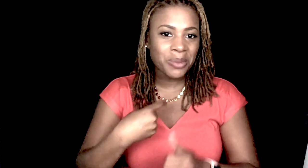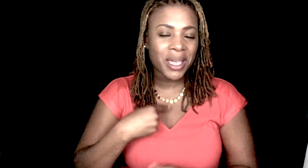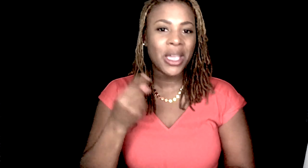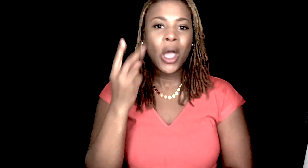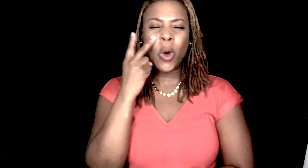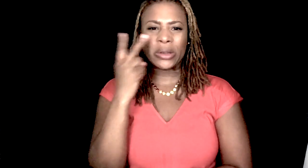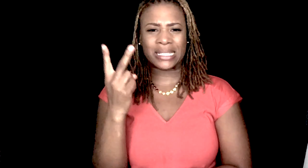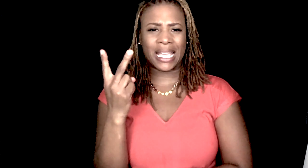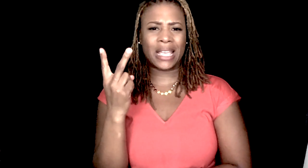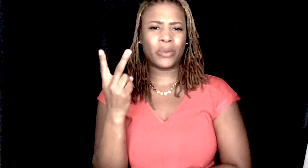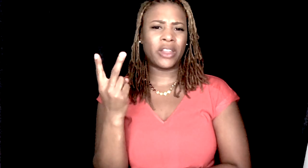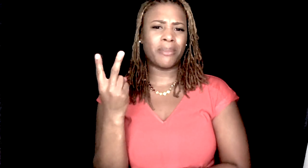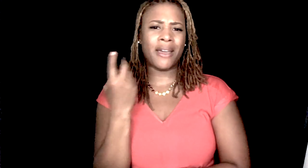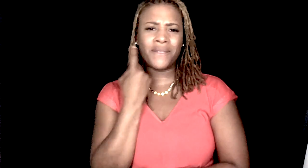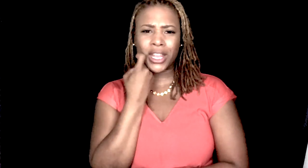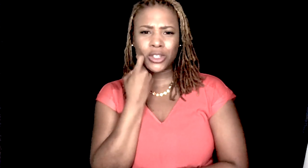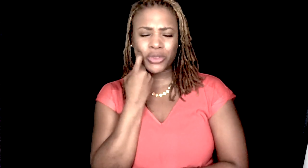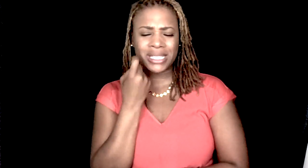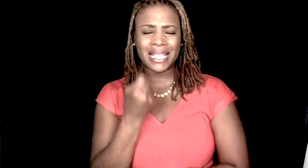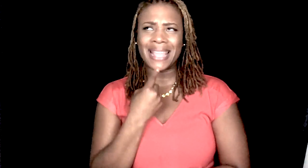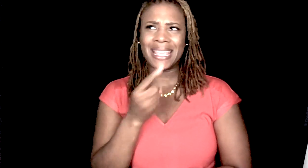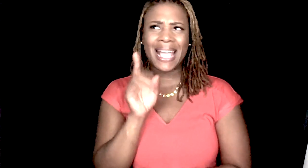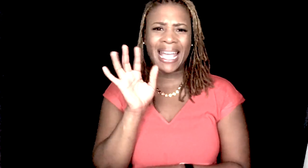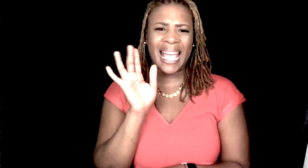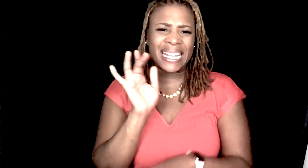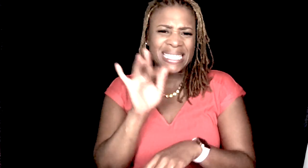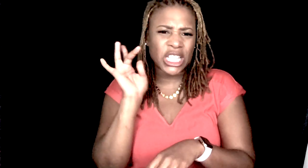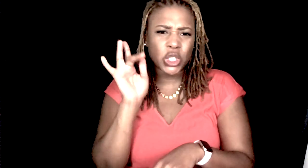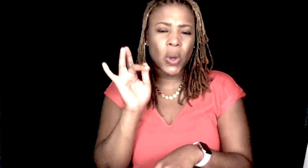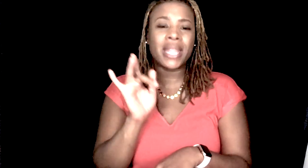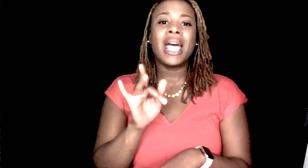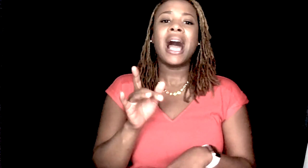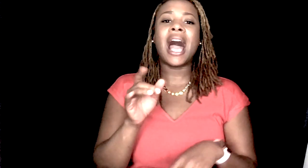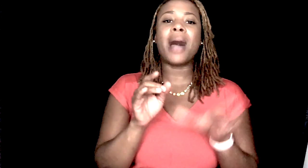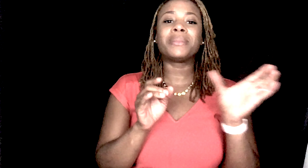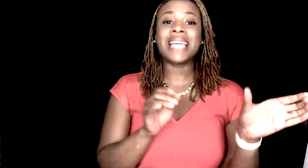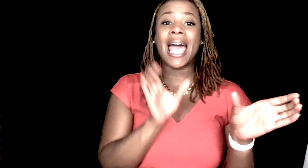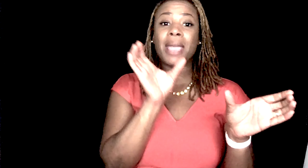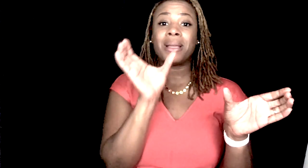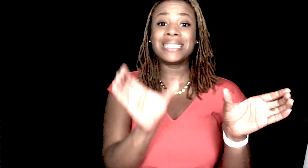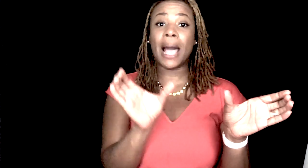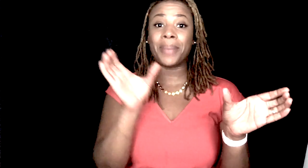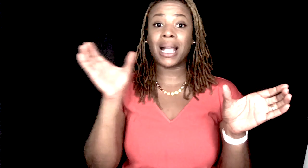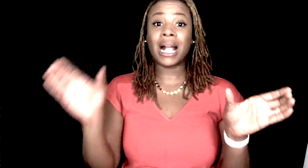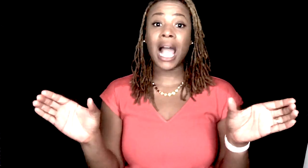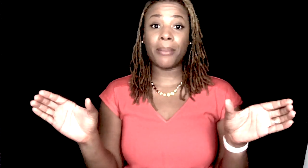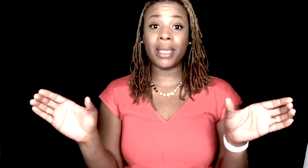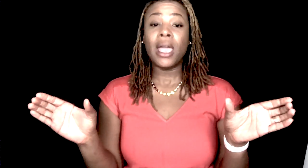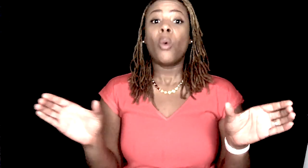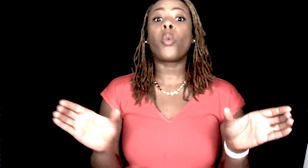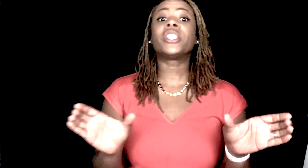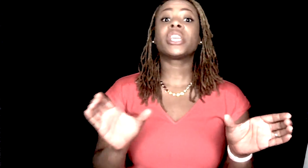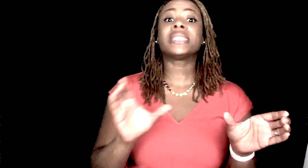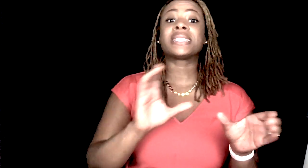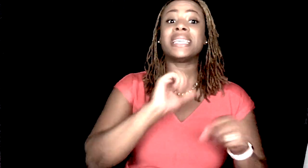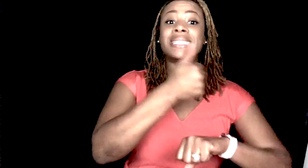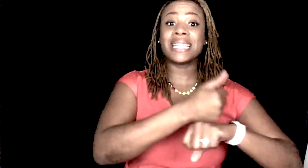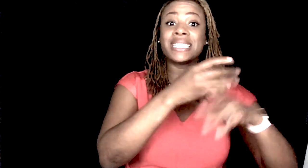me or seen one of my videos recently, I think I kind of touch on time, topic, comment, which is the sentence